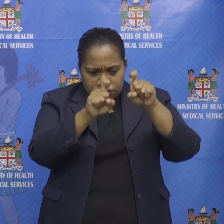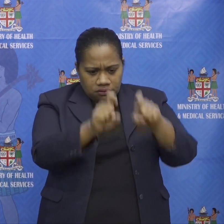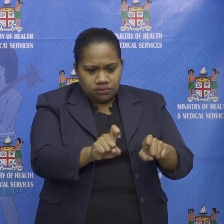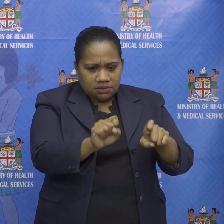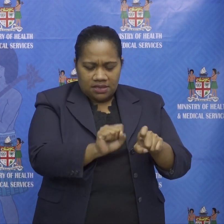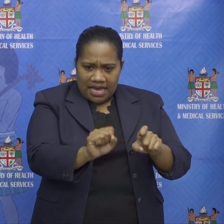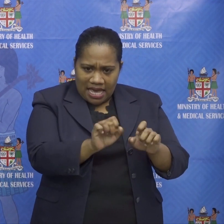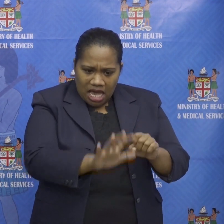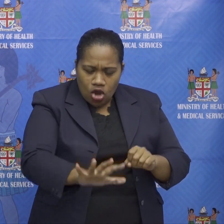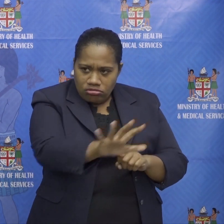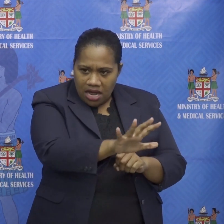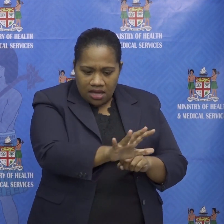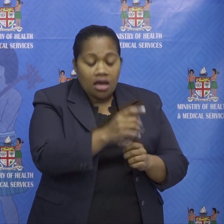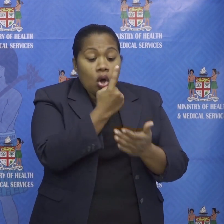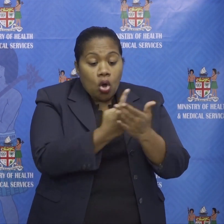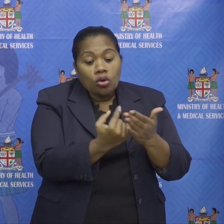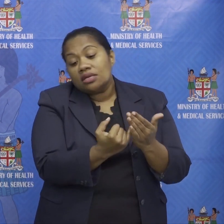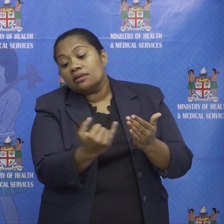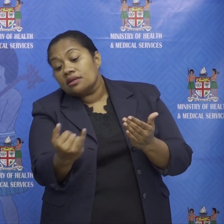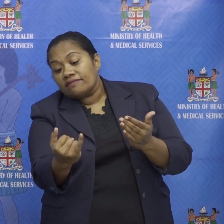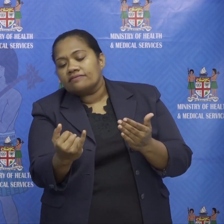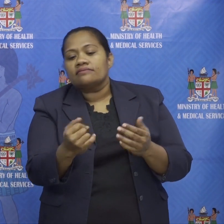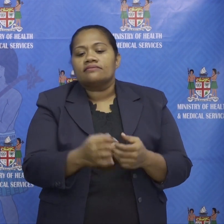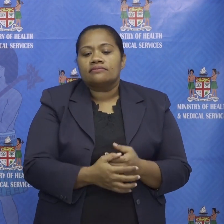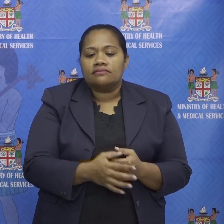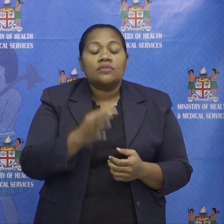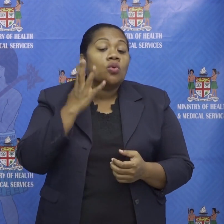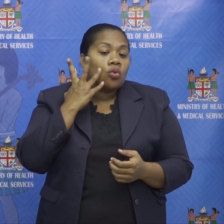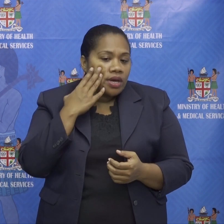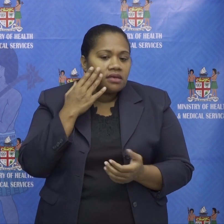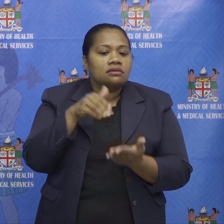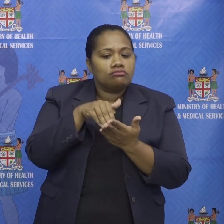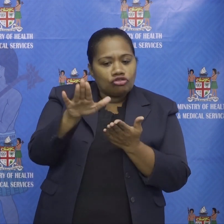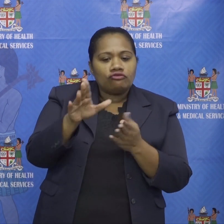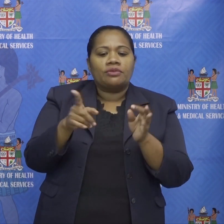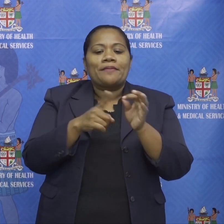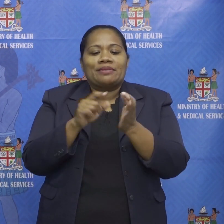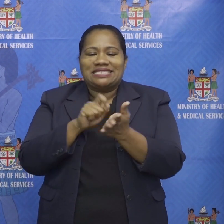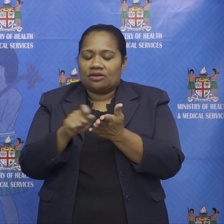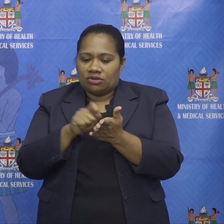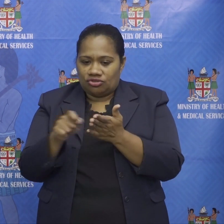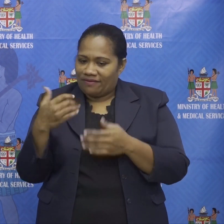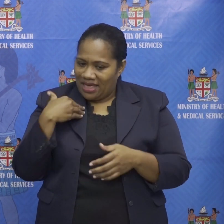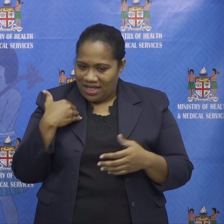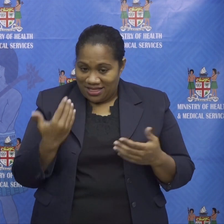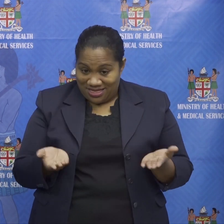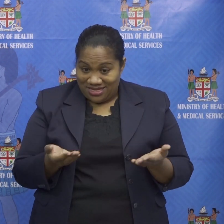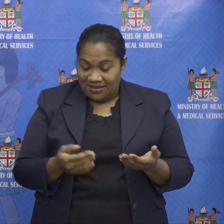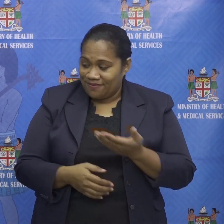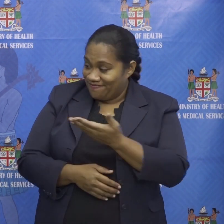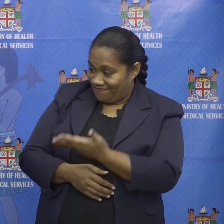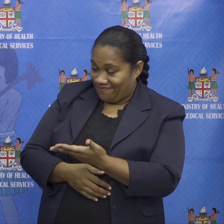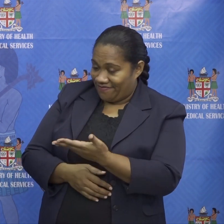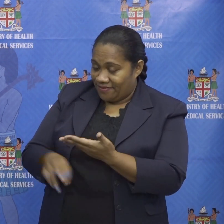only leave the containment area once the authorization comes from the permanent secretary of health which is user